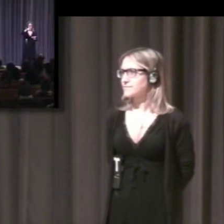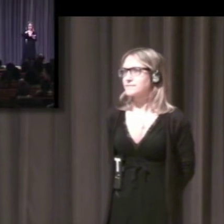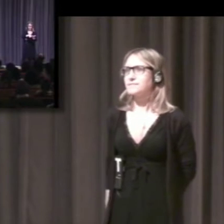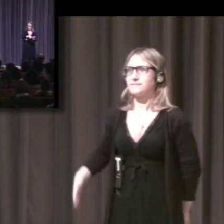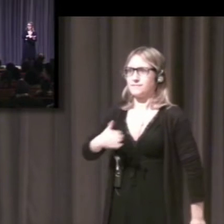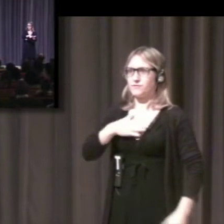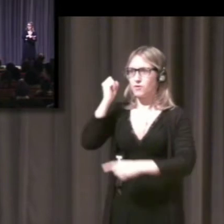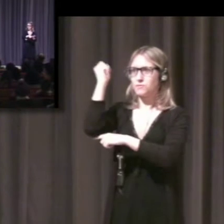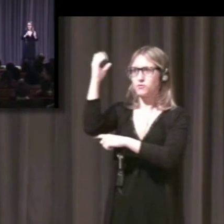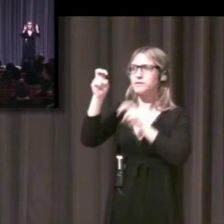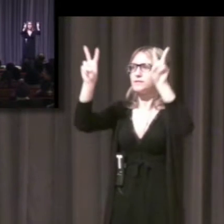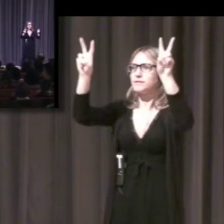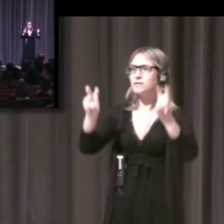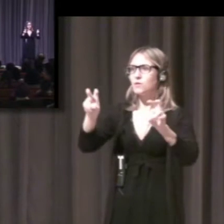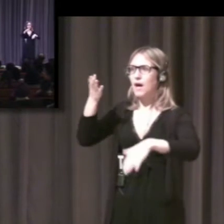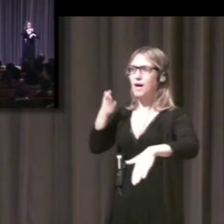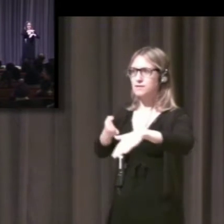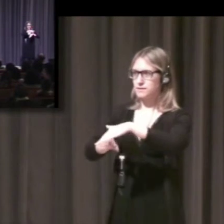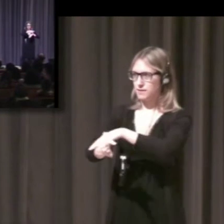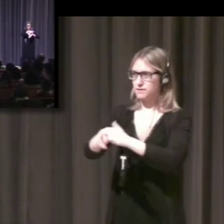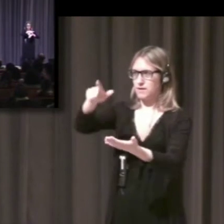the point that I'm heading toward.